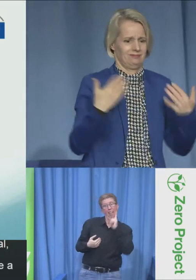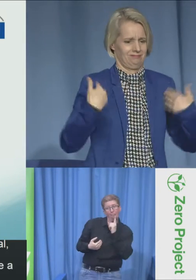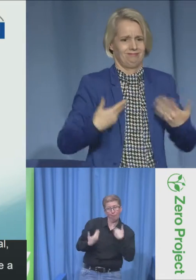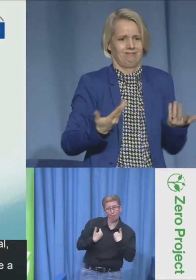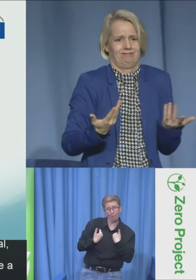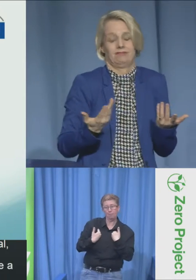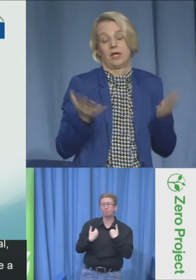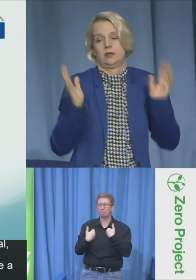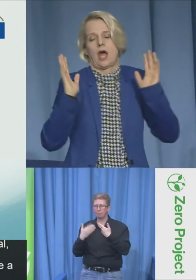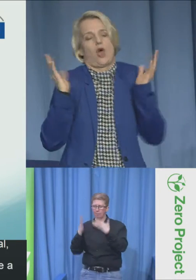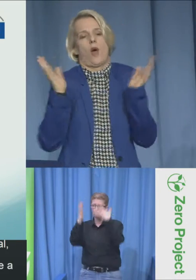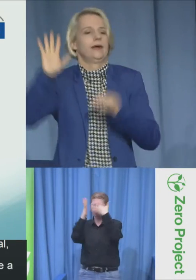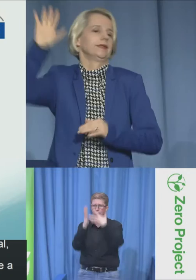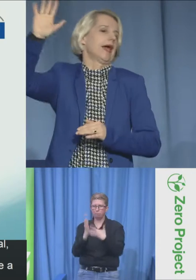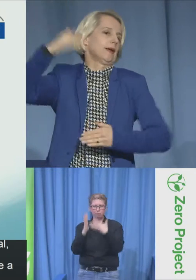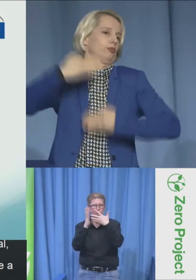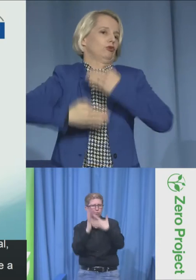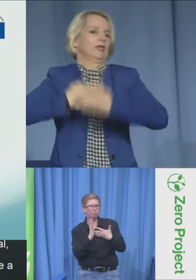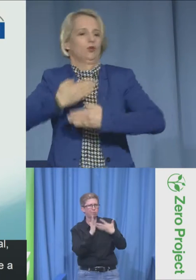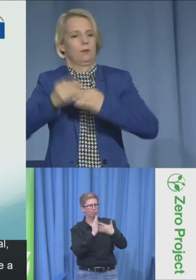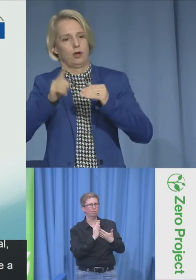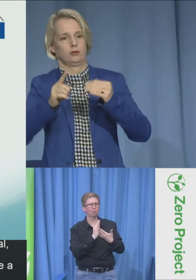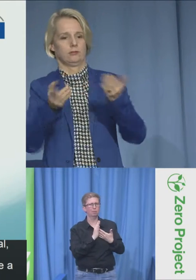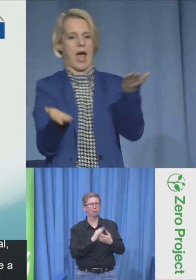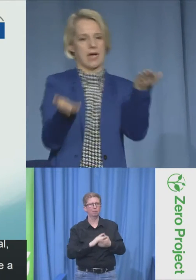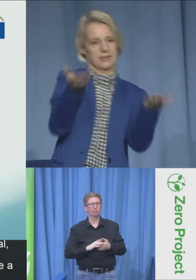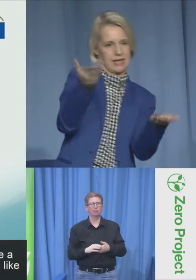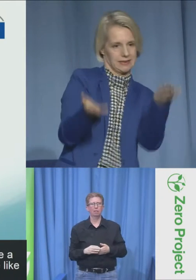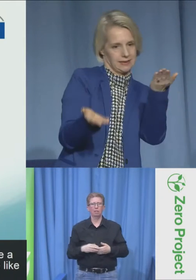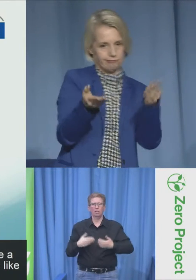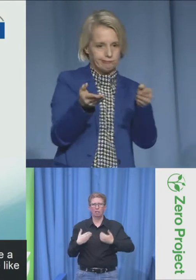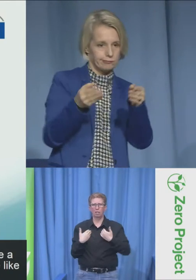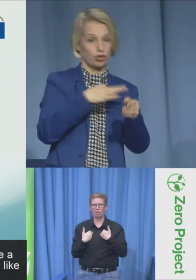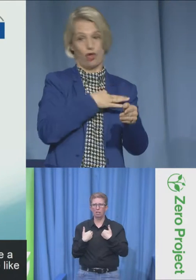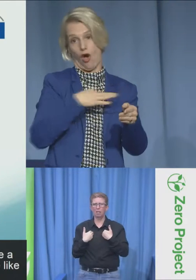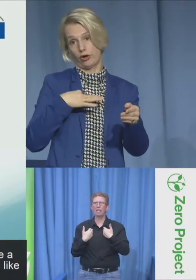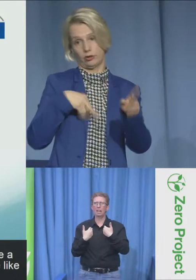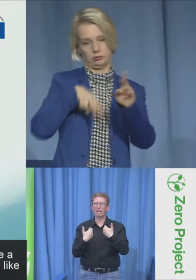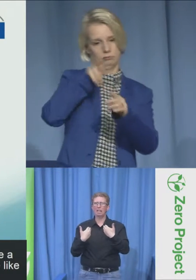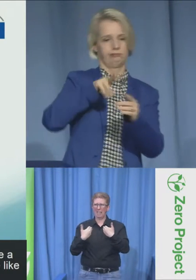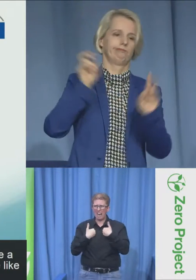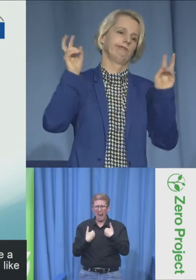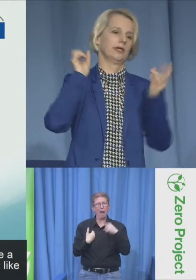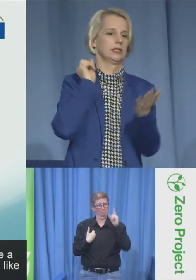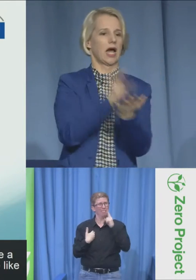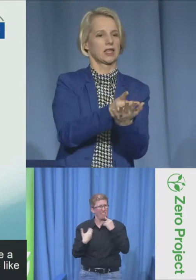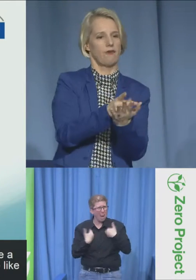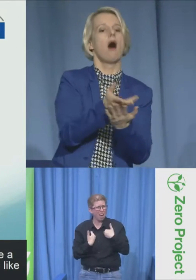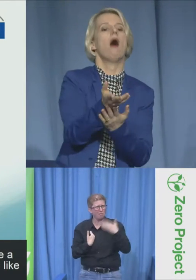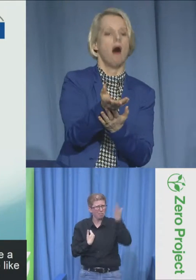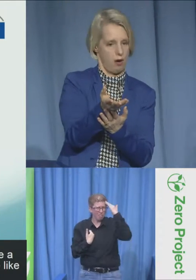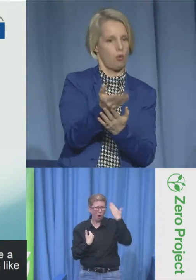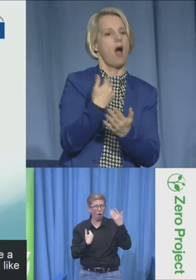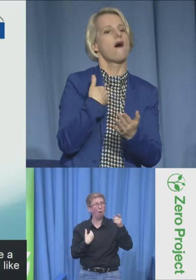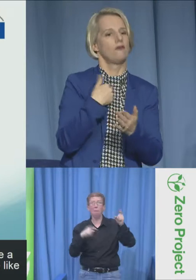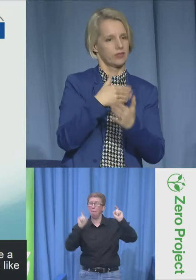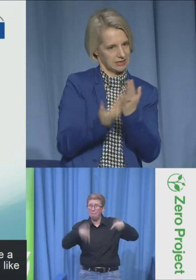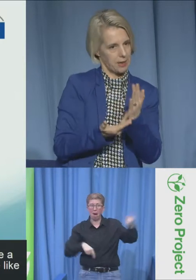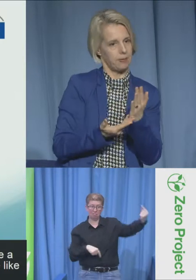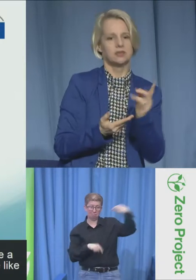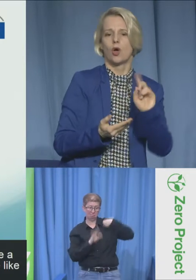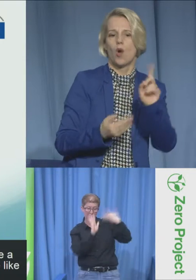everyone knows I'm deaf. I don't know why they have to assess the fact that I'm deaf. But anyway, so you get a medical